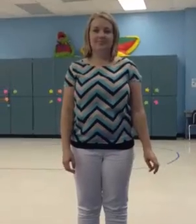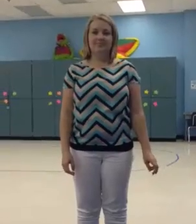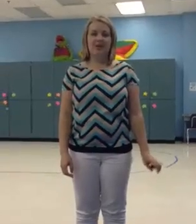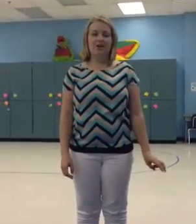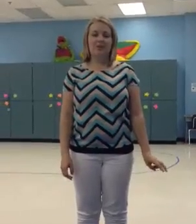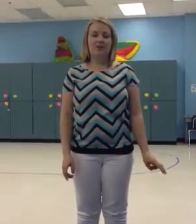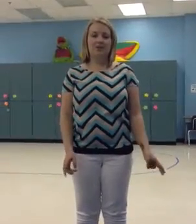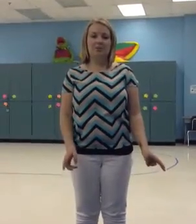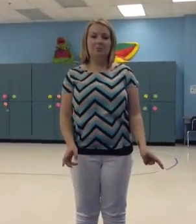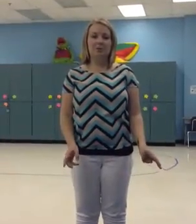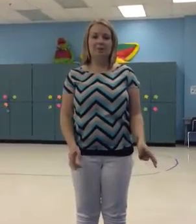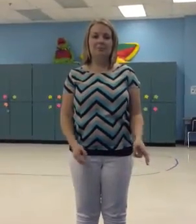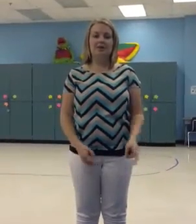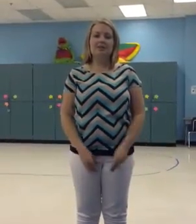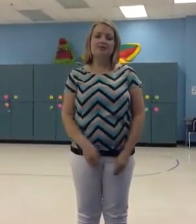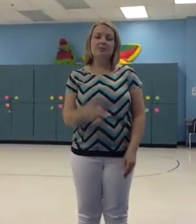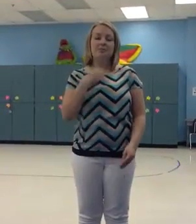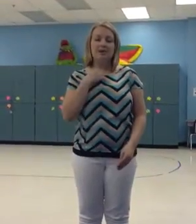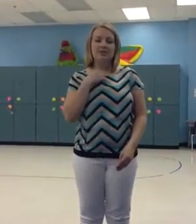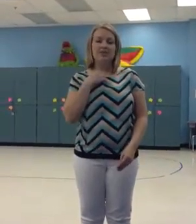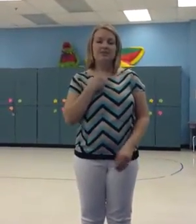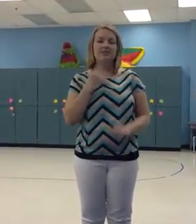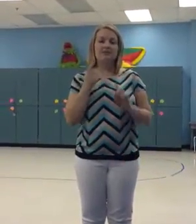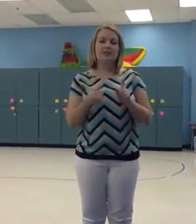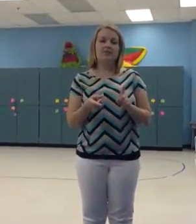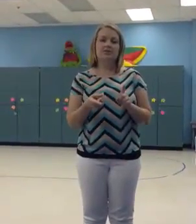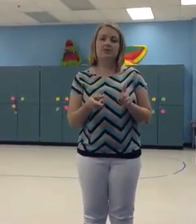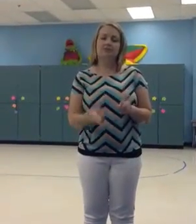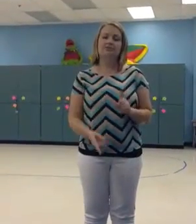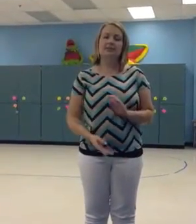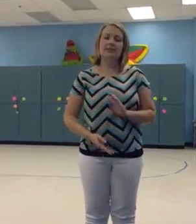Okay, we're going to learn it part by part now, so my turn first, then your turn. Ready?